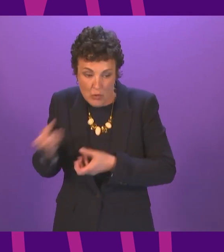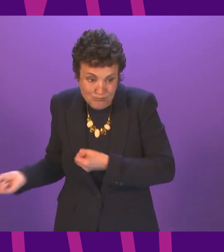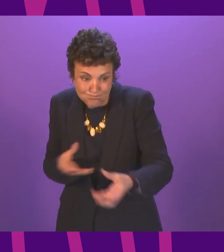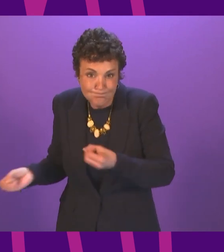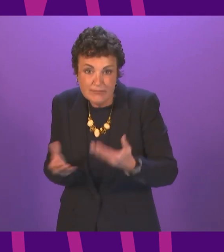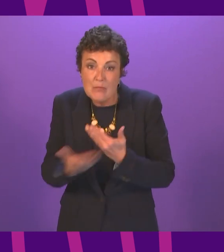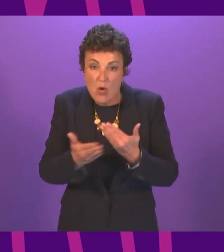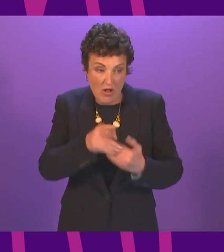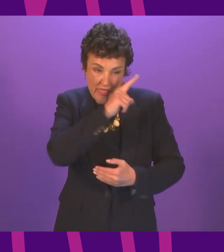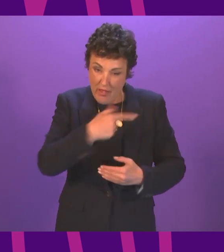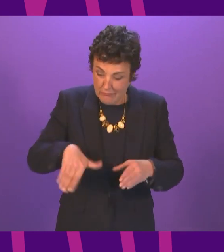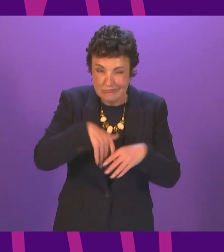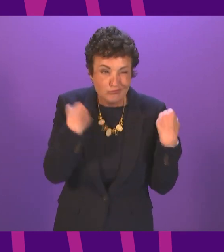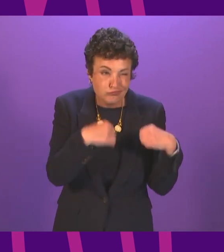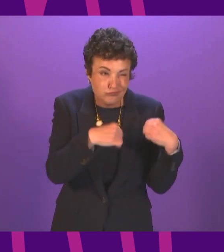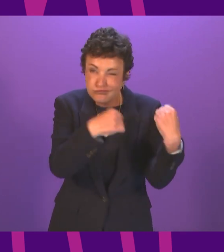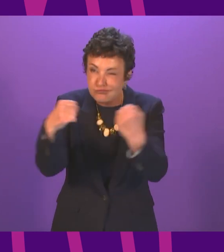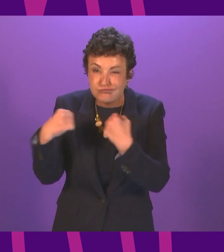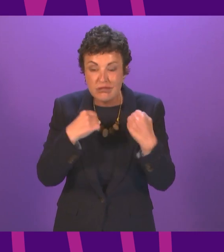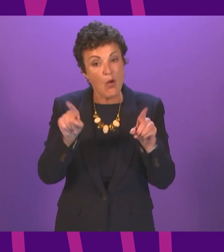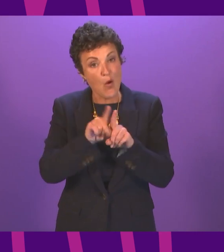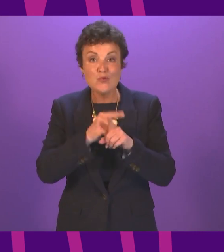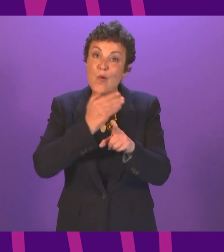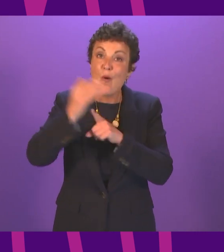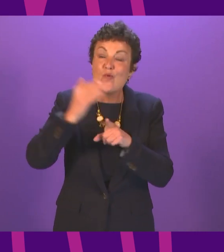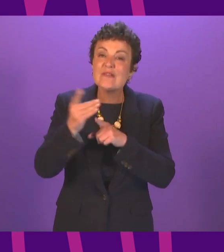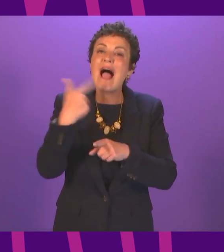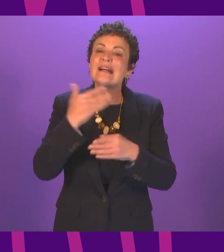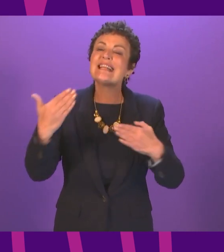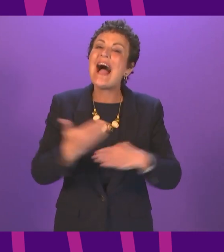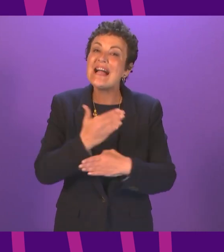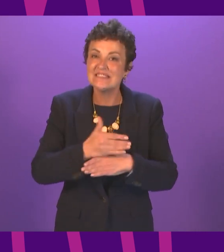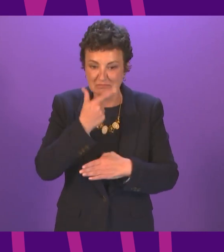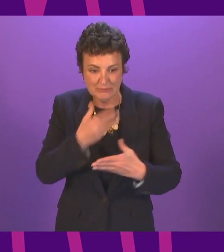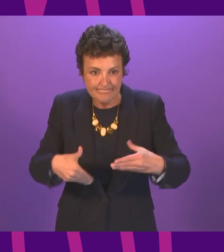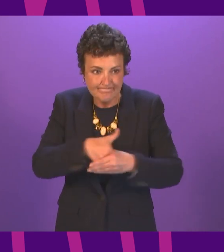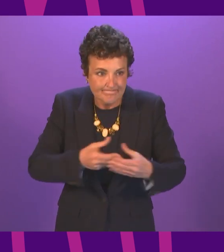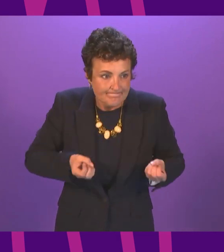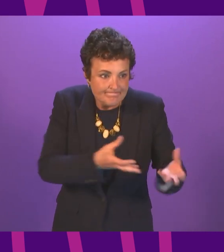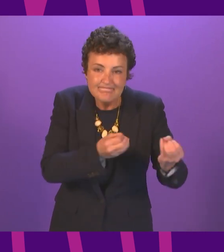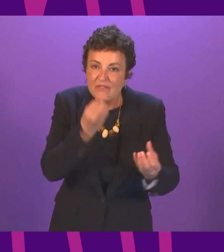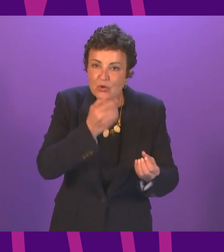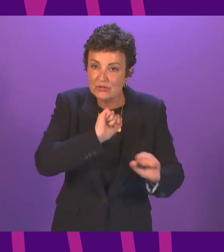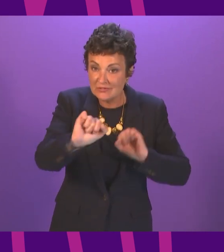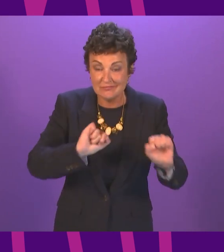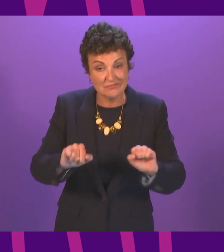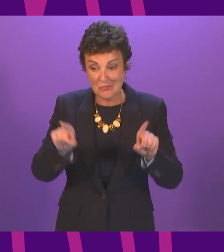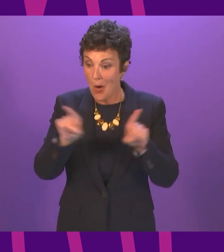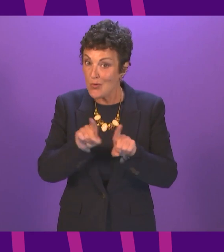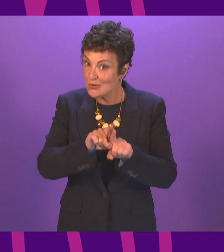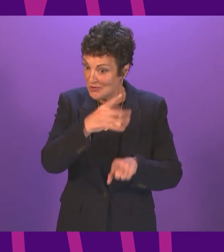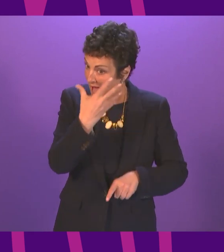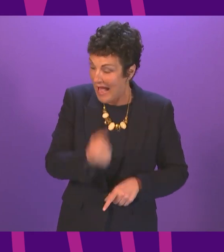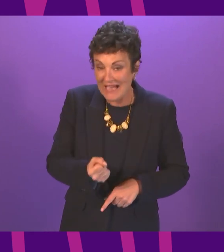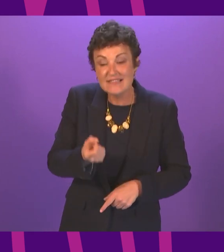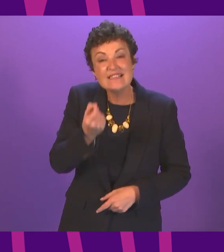the town as did older and active in east go bride alongside a much valued prescription delivery